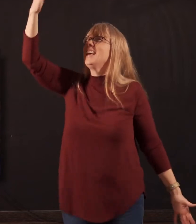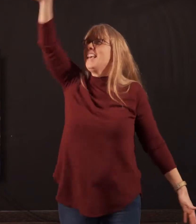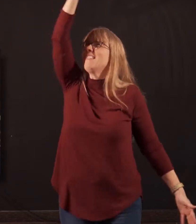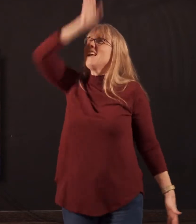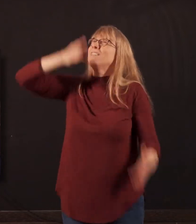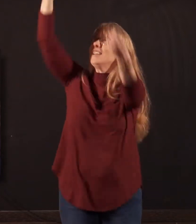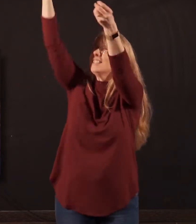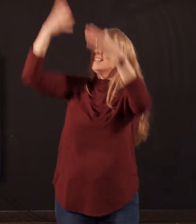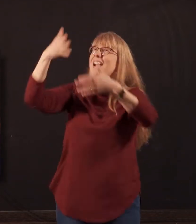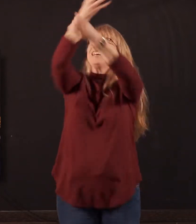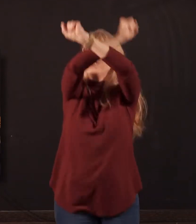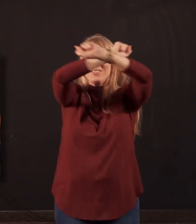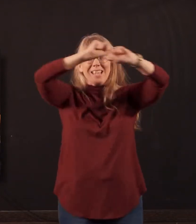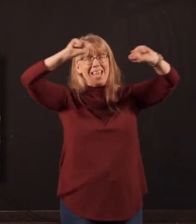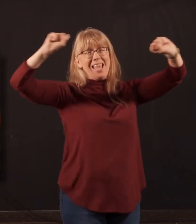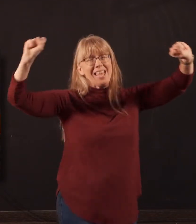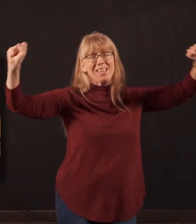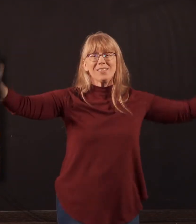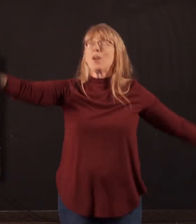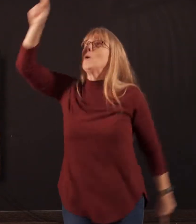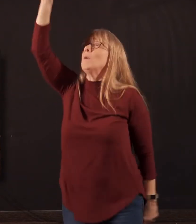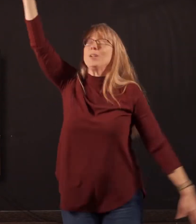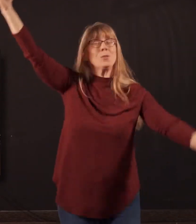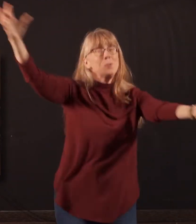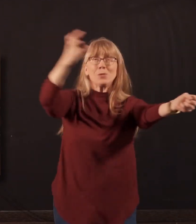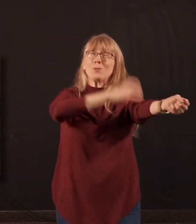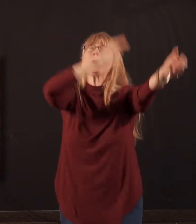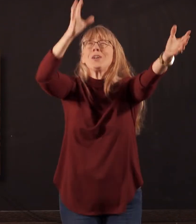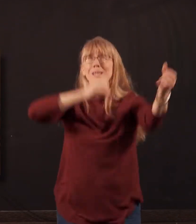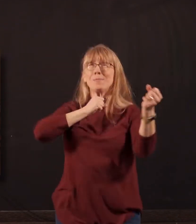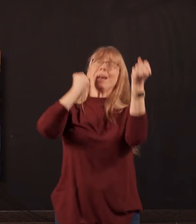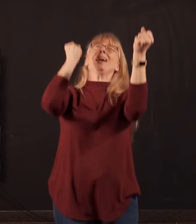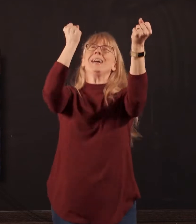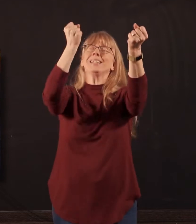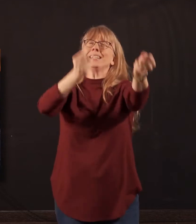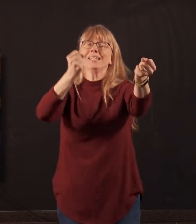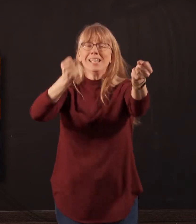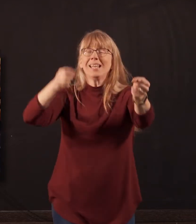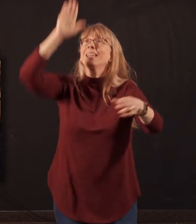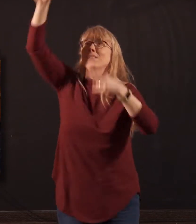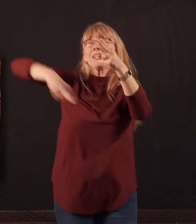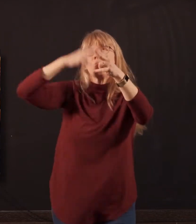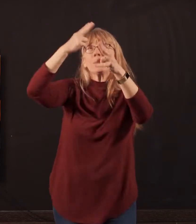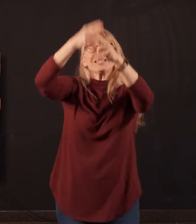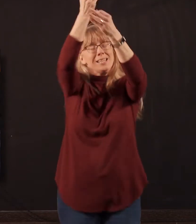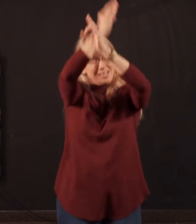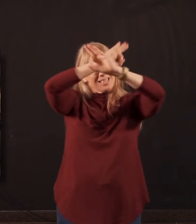There is a a God who saves. One who is strong and mighty. Freedom is in His